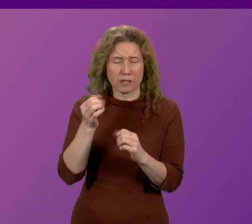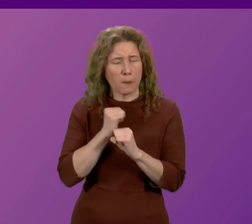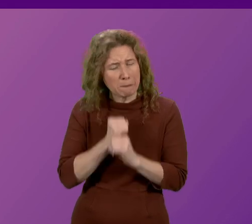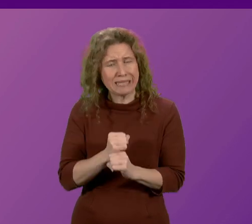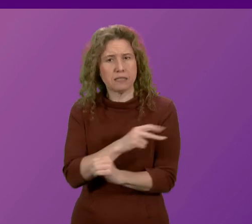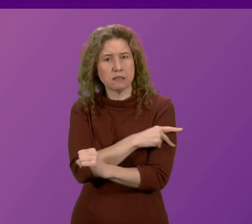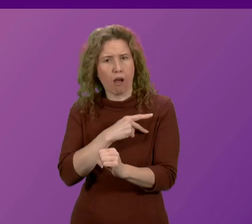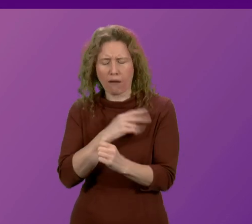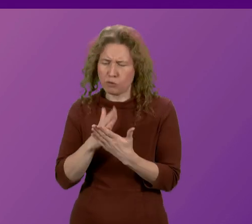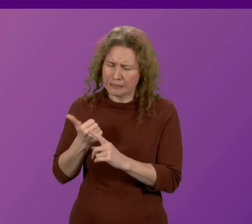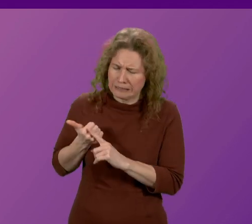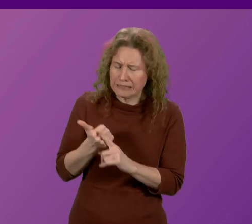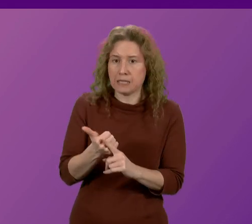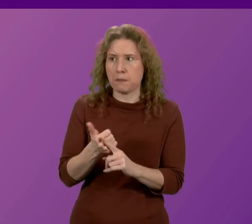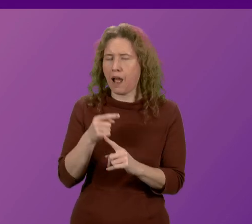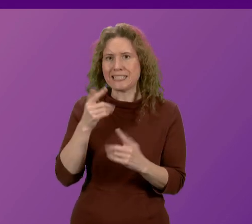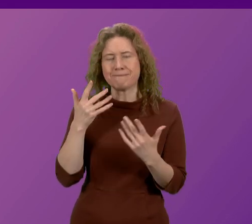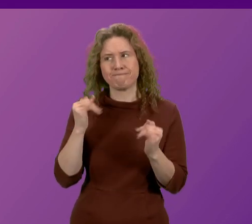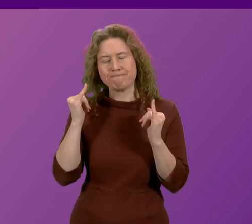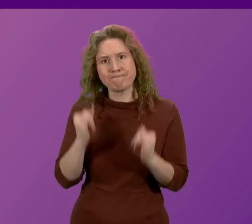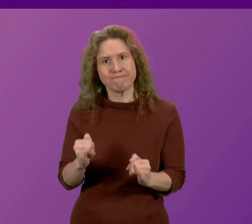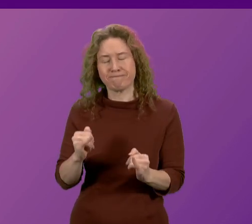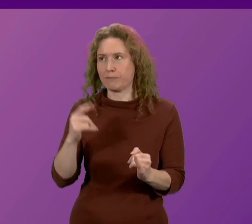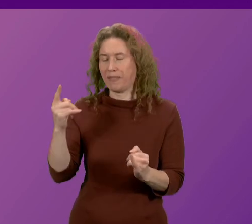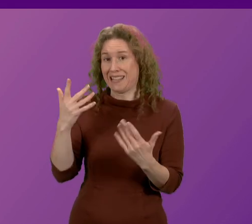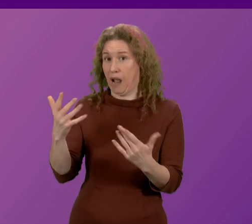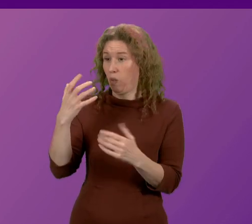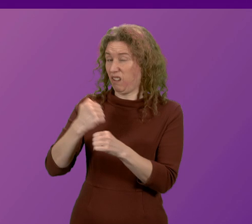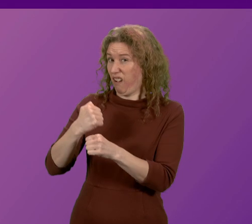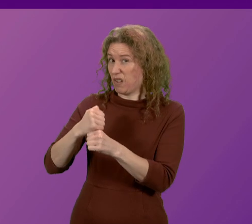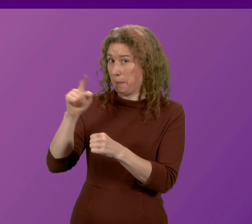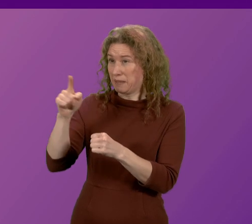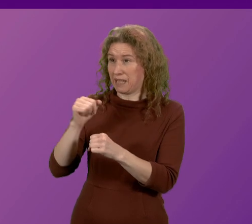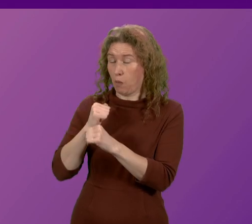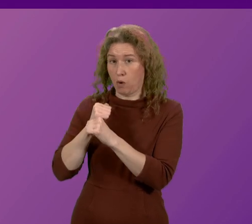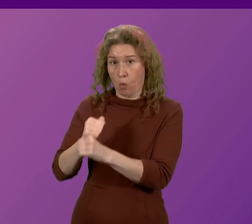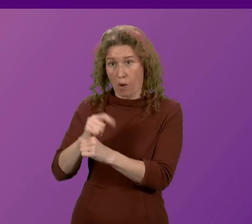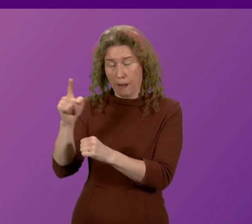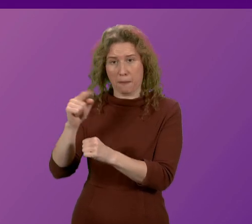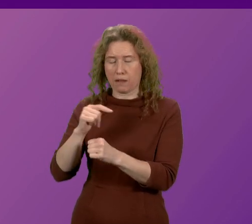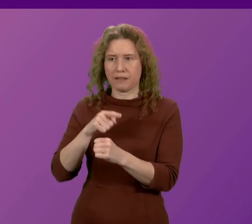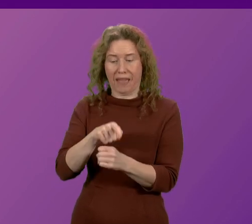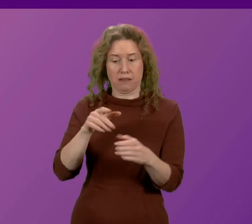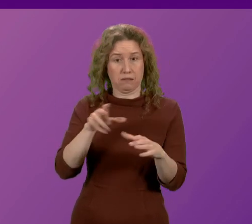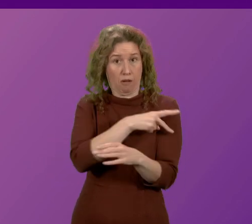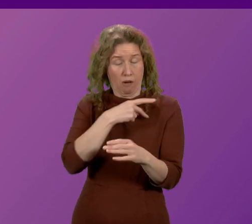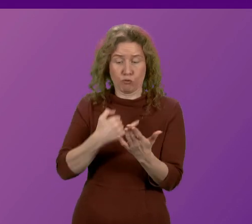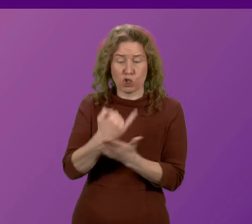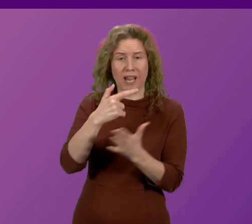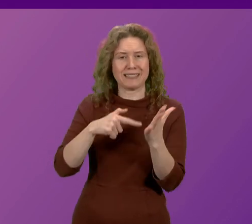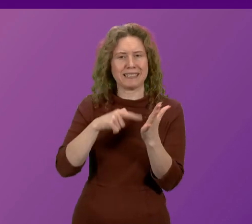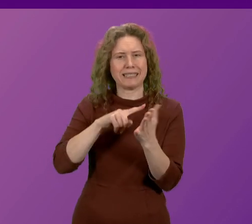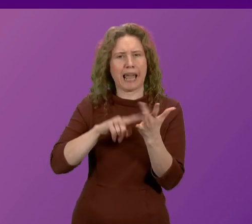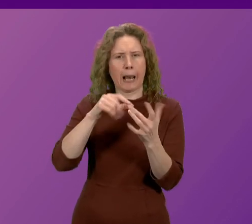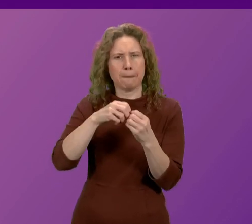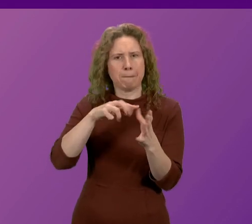who remained loyal to the now toppled democratic elected government and who rejected the Taliban completely. This closure will have